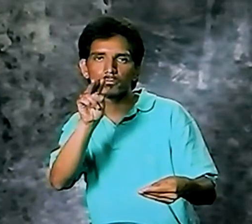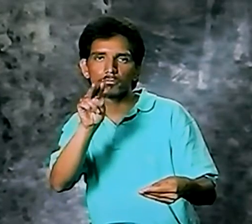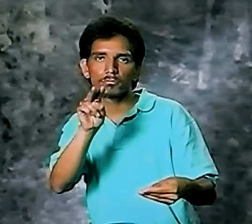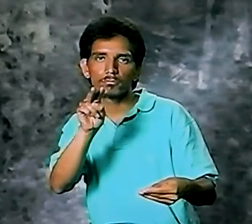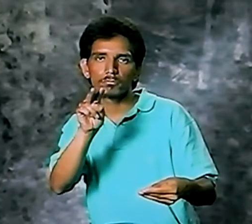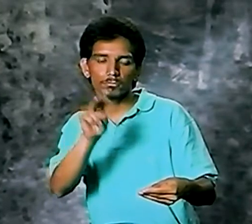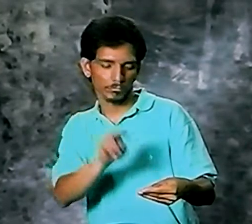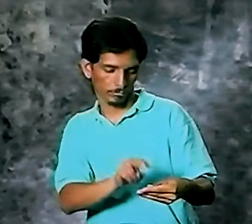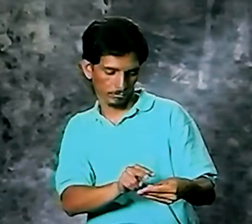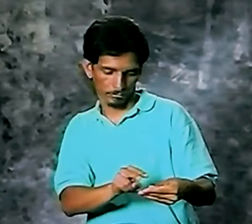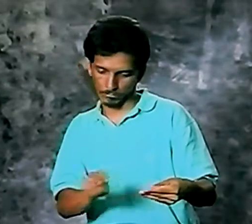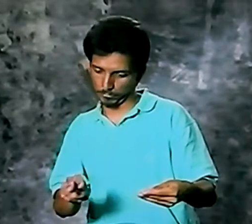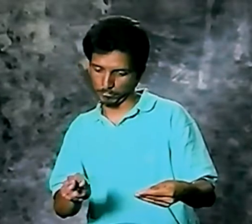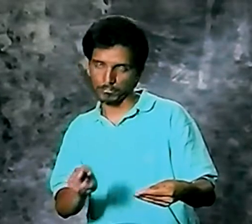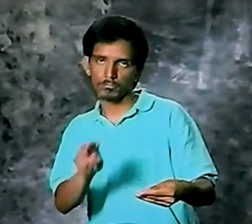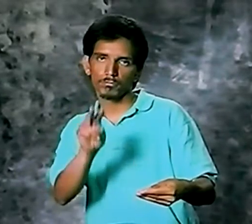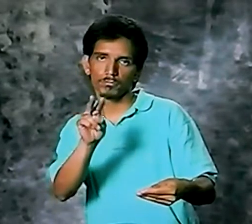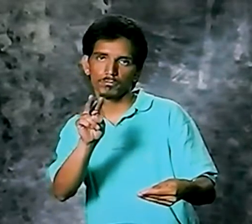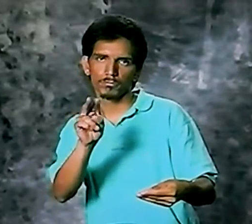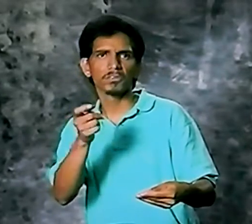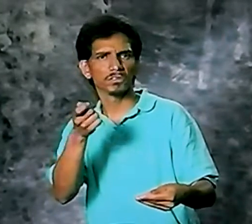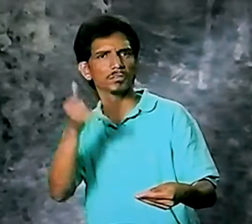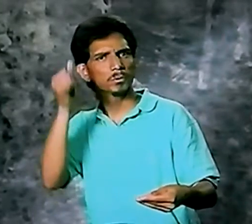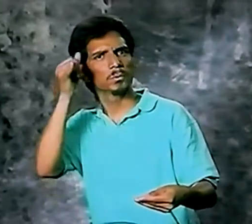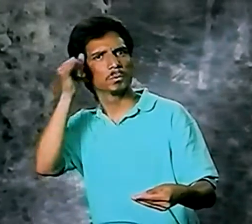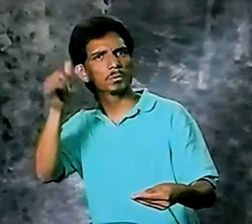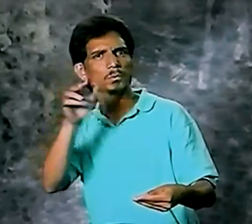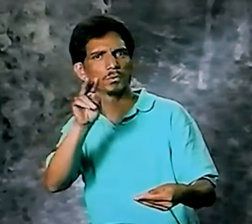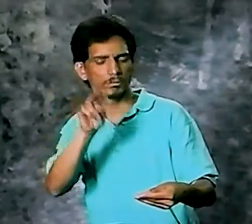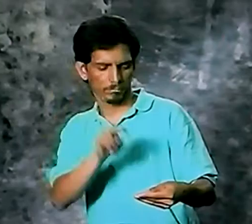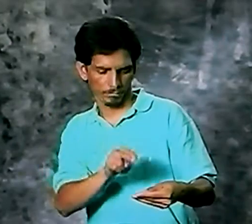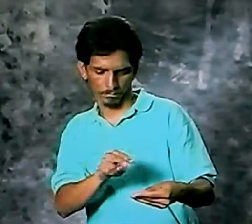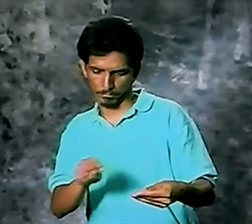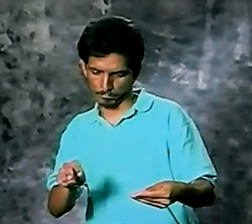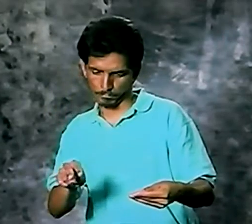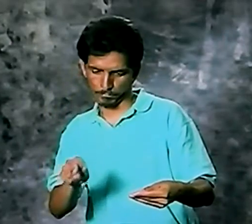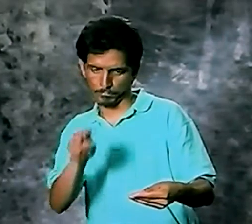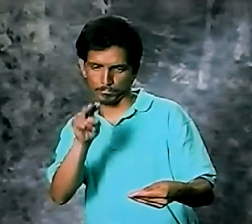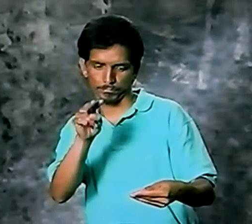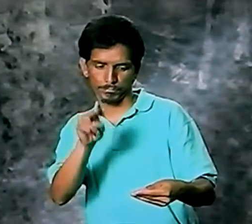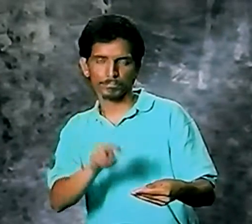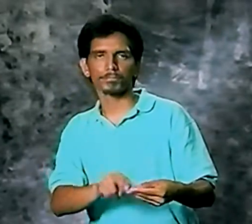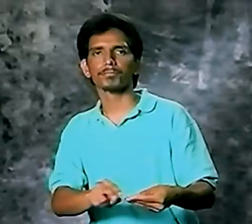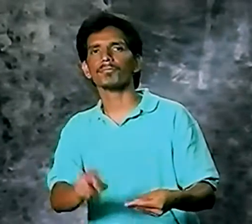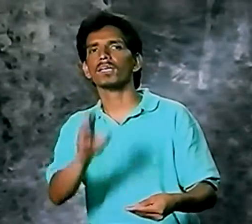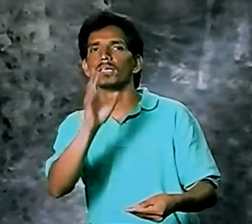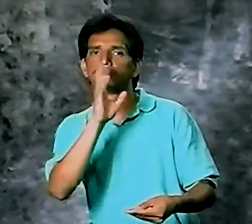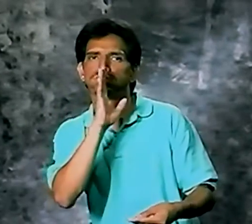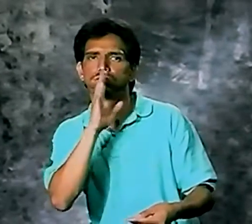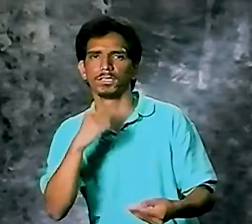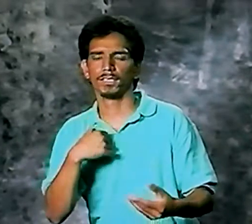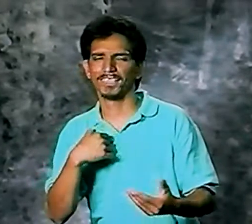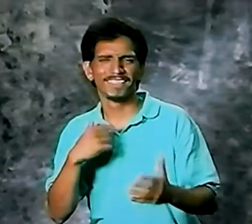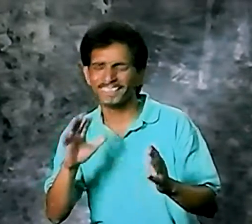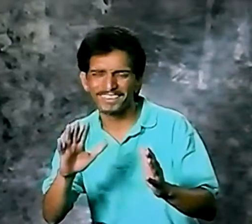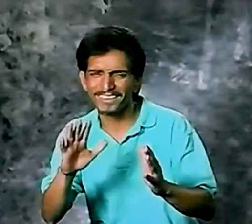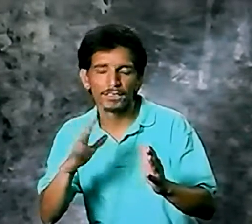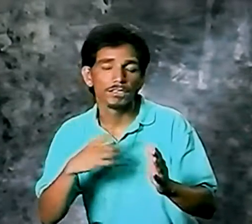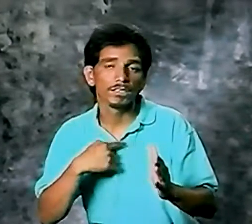The customs person looks at my IDs, and looks back at me, and then pauses. Then he says something to me,